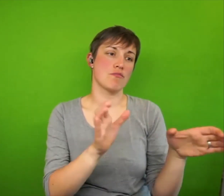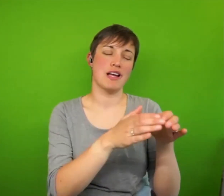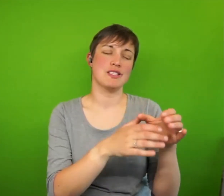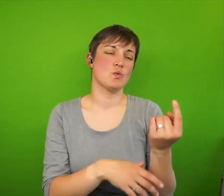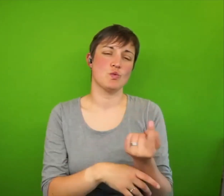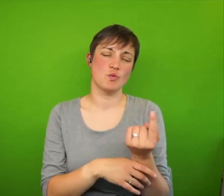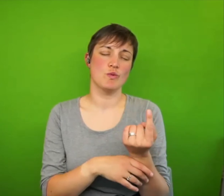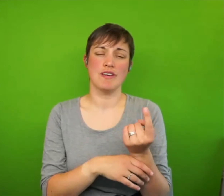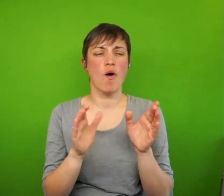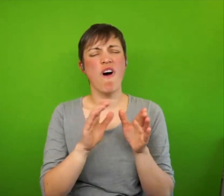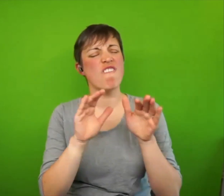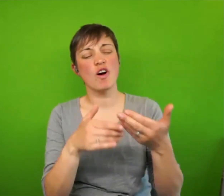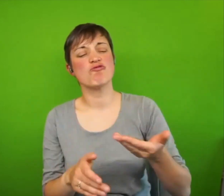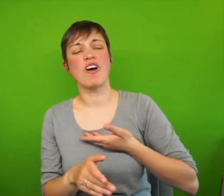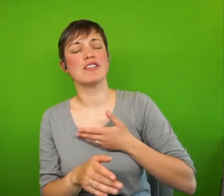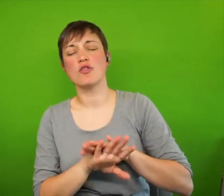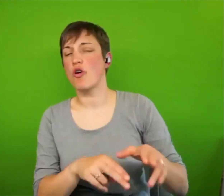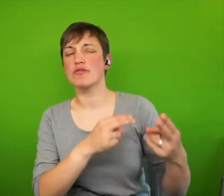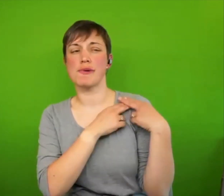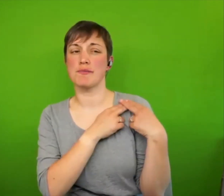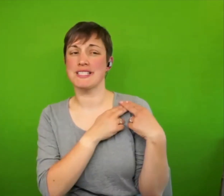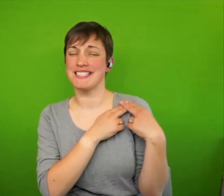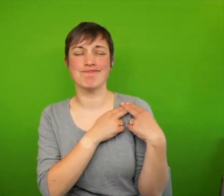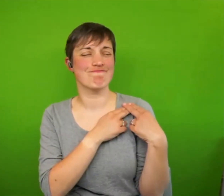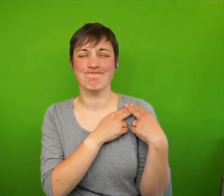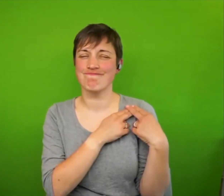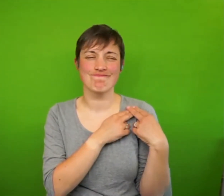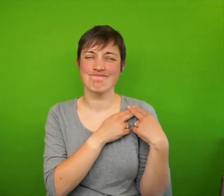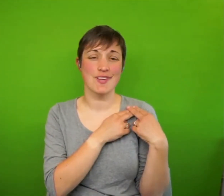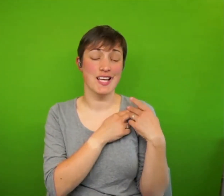responsibilities, which I don't actually believe is true.